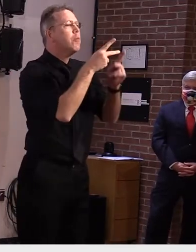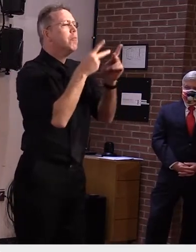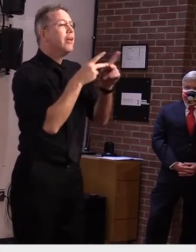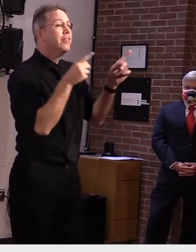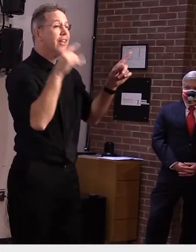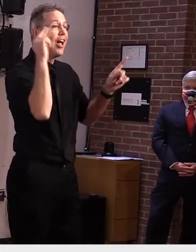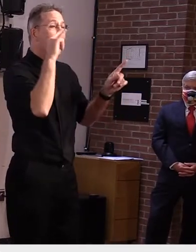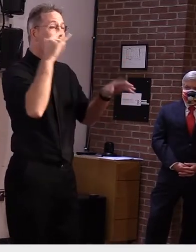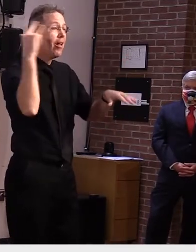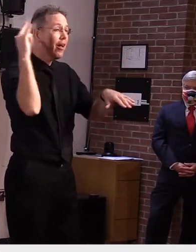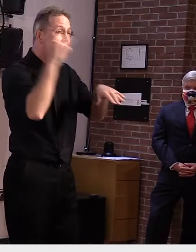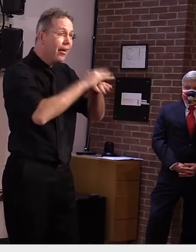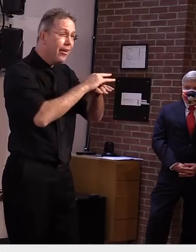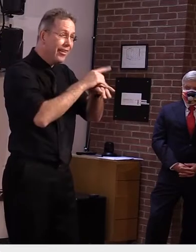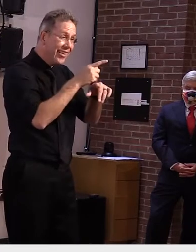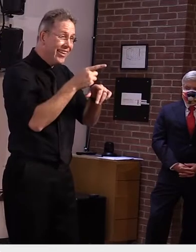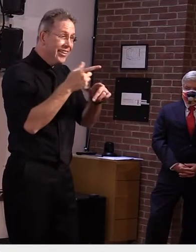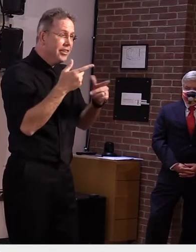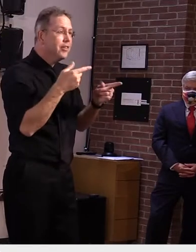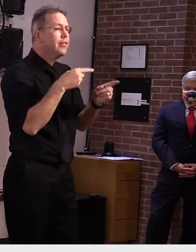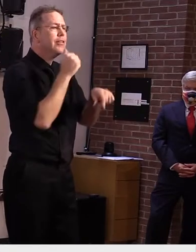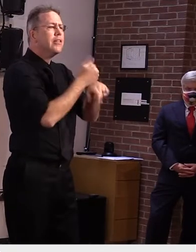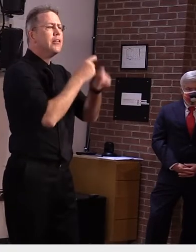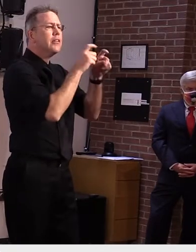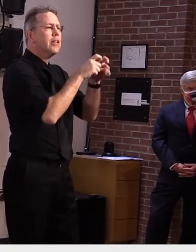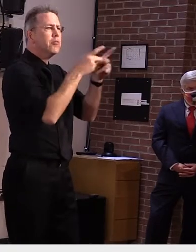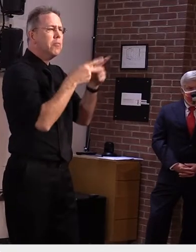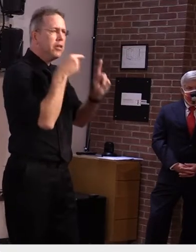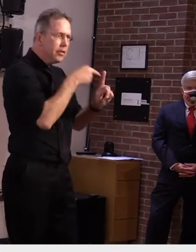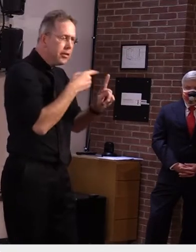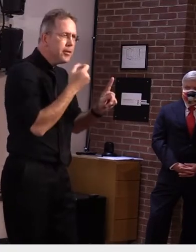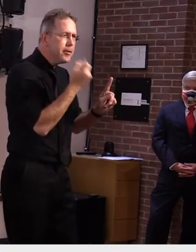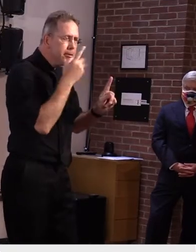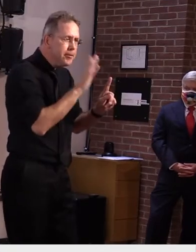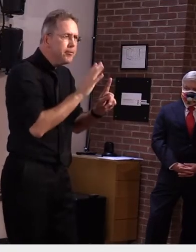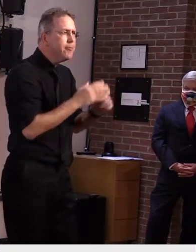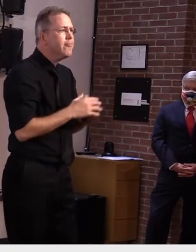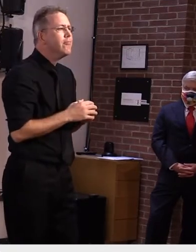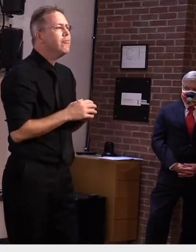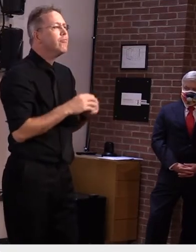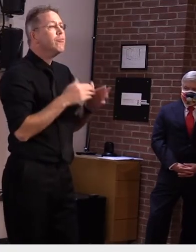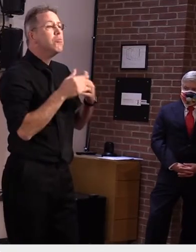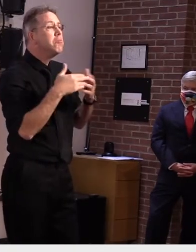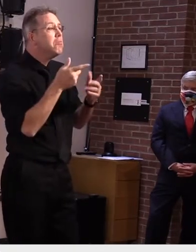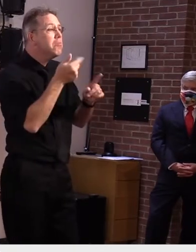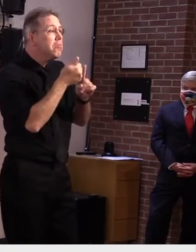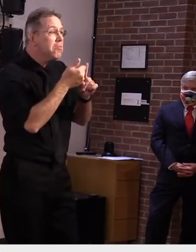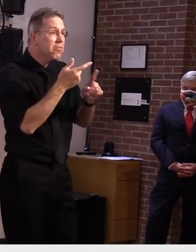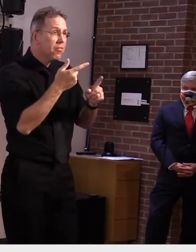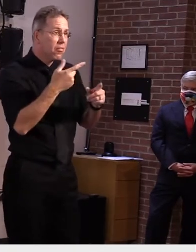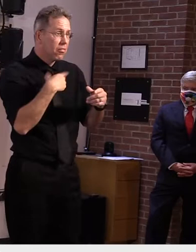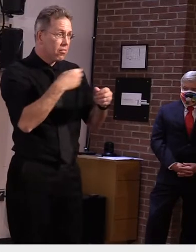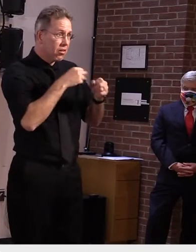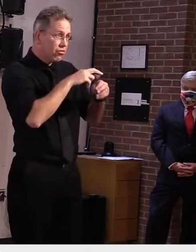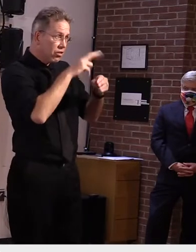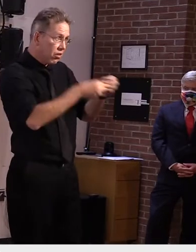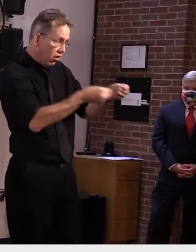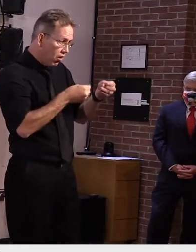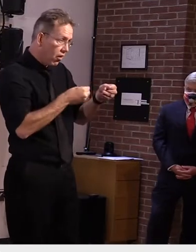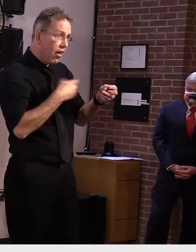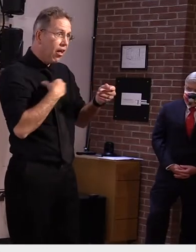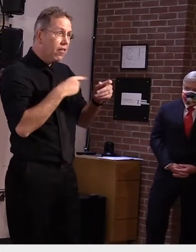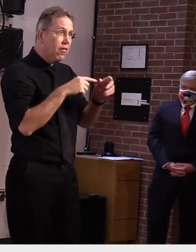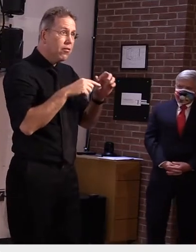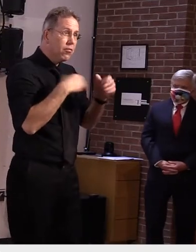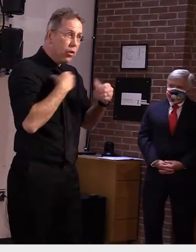that it does indicate that people are still required to quarantine regardless of the result so that i think is the most important part